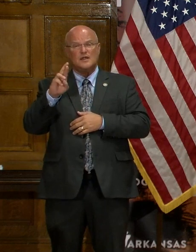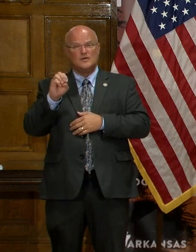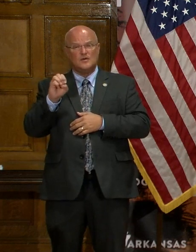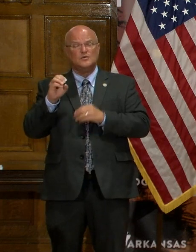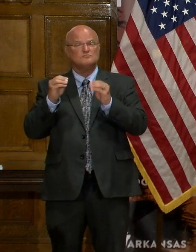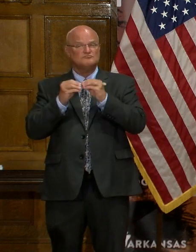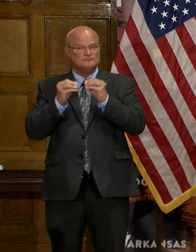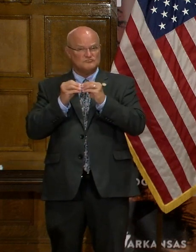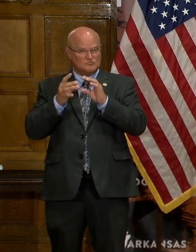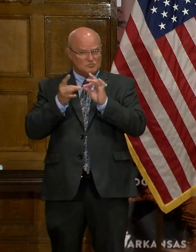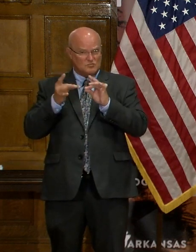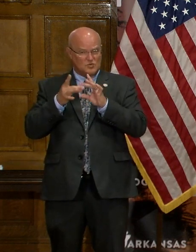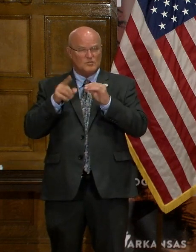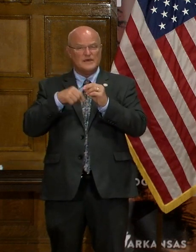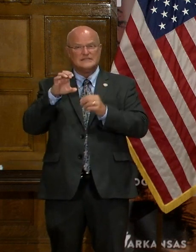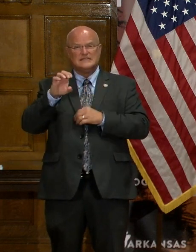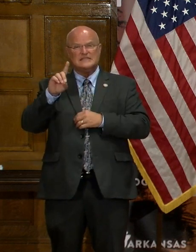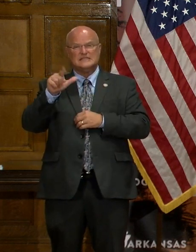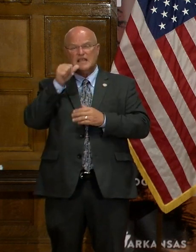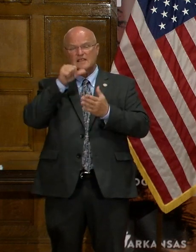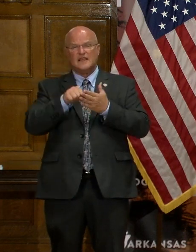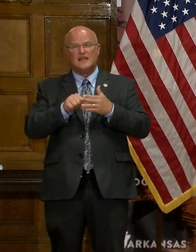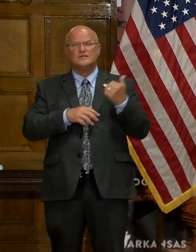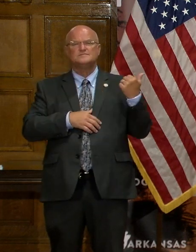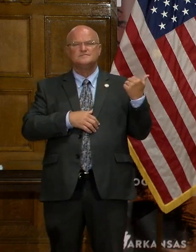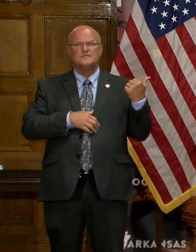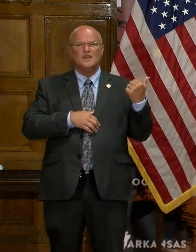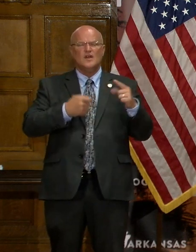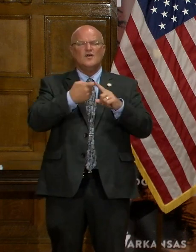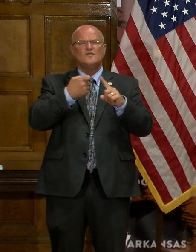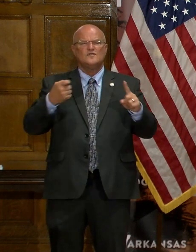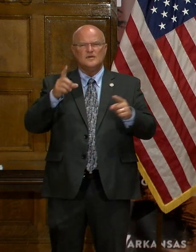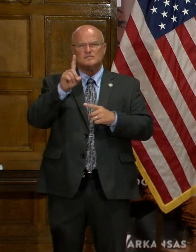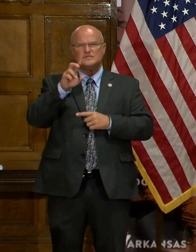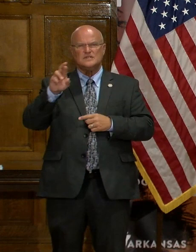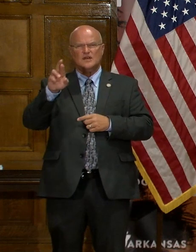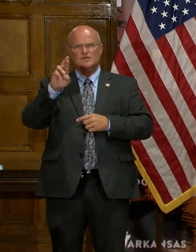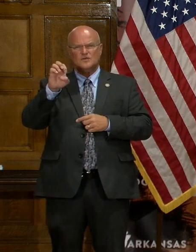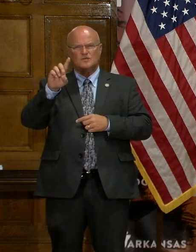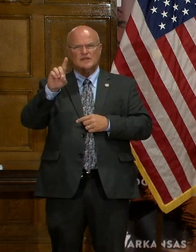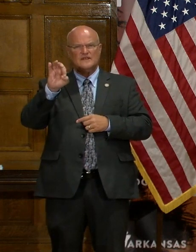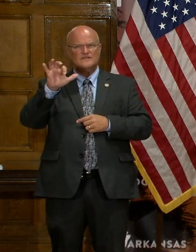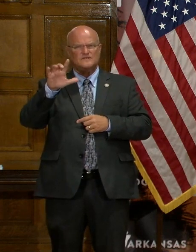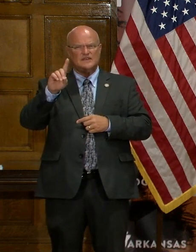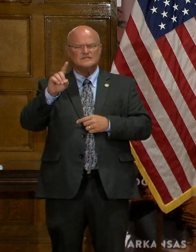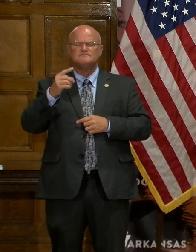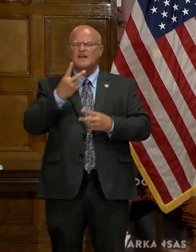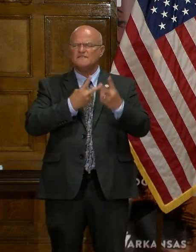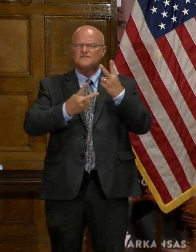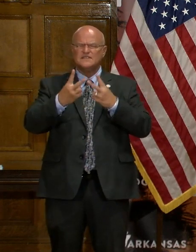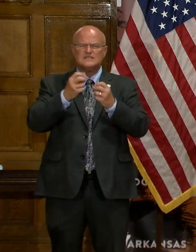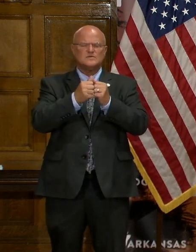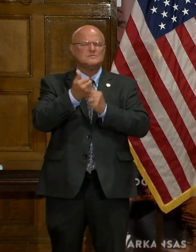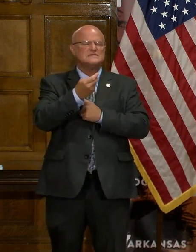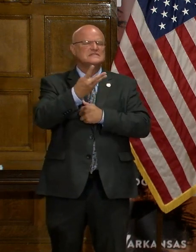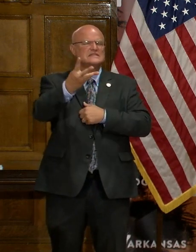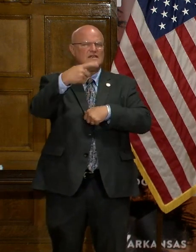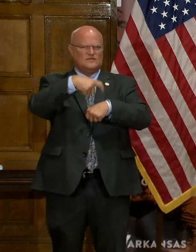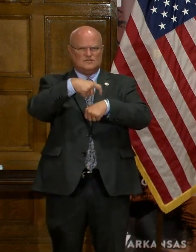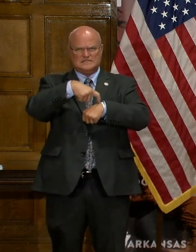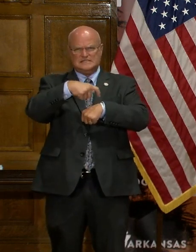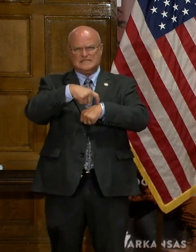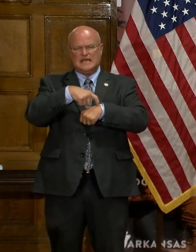further about the CDC letter. The letter came from Dr. Redfield. I've visited with Dr. Redfield a number of occasions. He's been